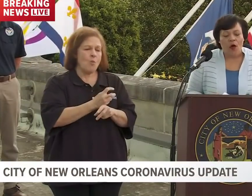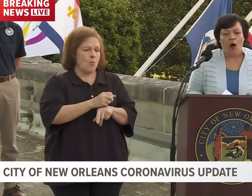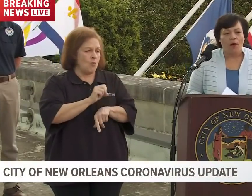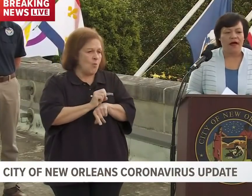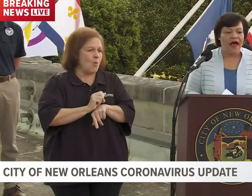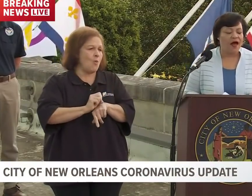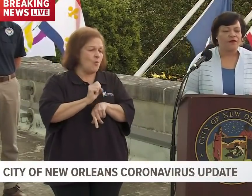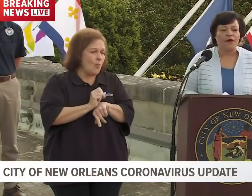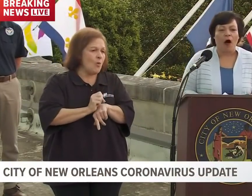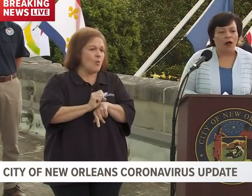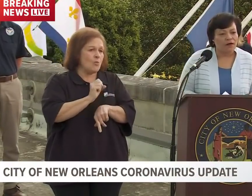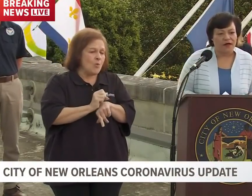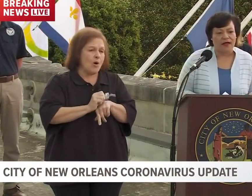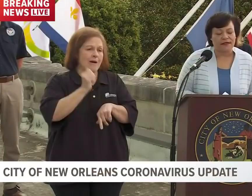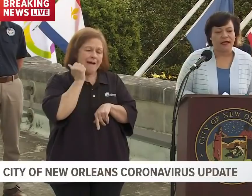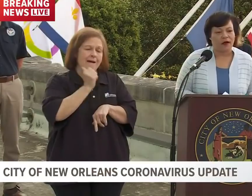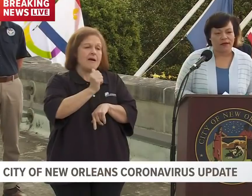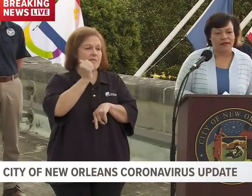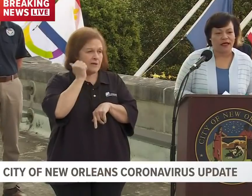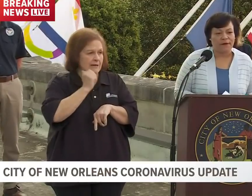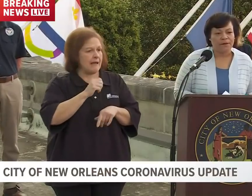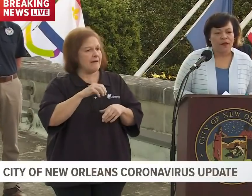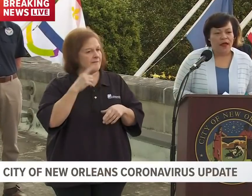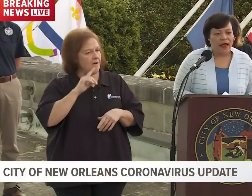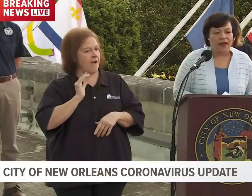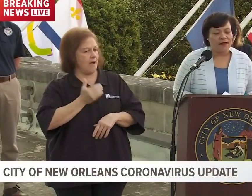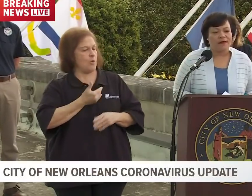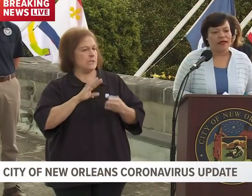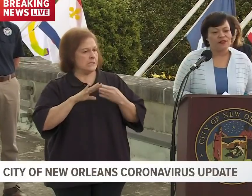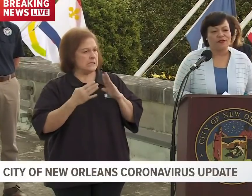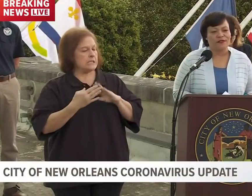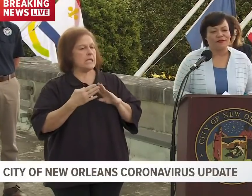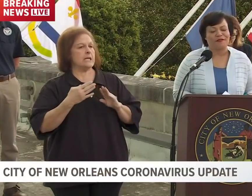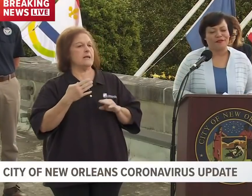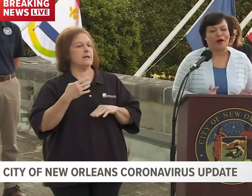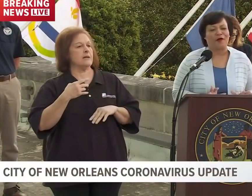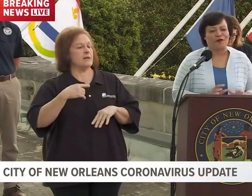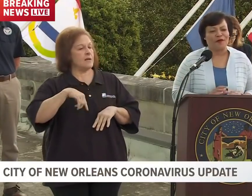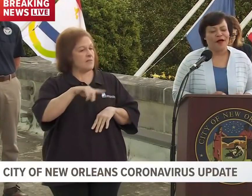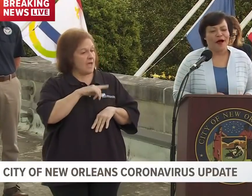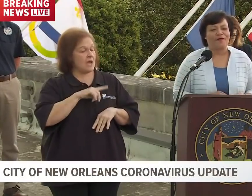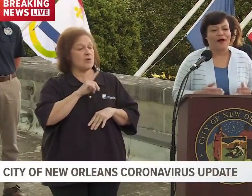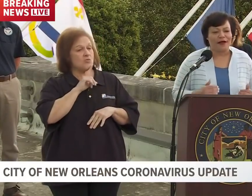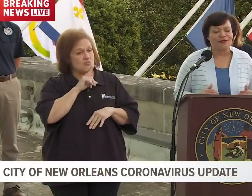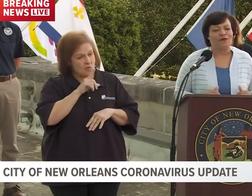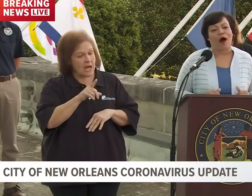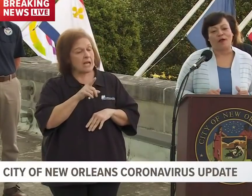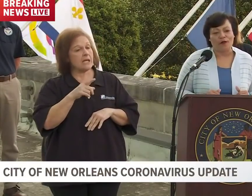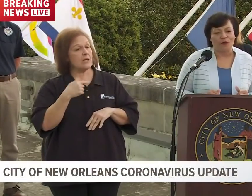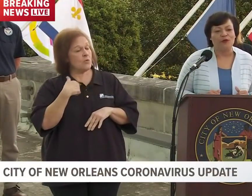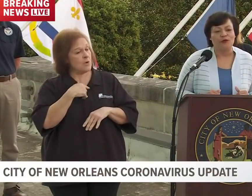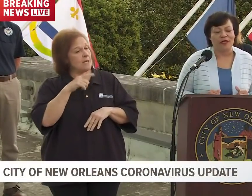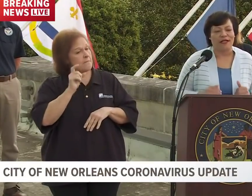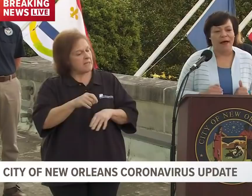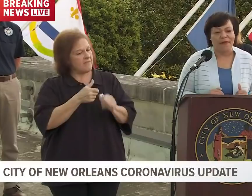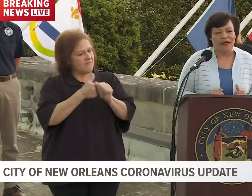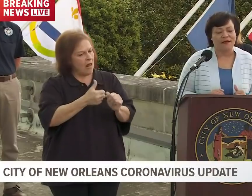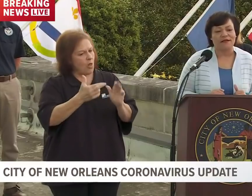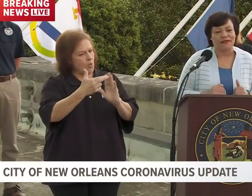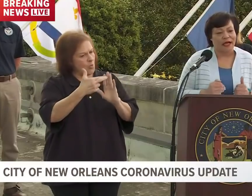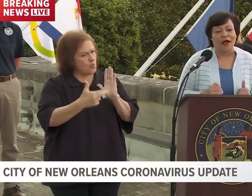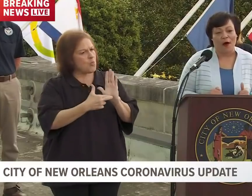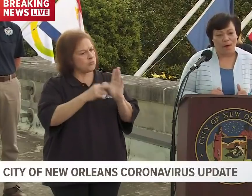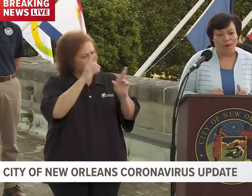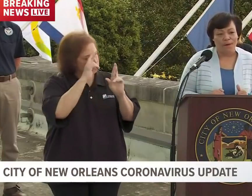on behalf of all of us in our city, and they just deserve for us to follow the rules, and that